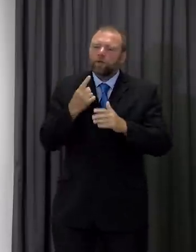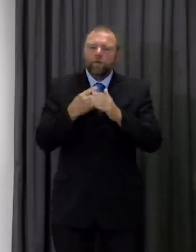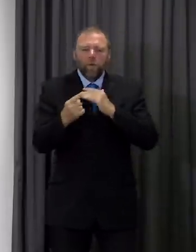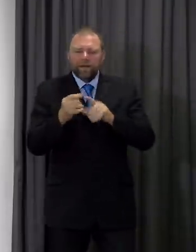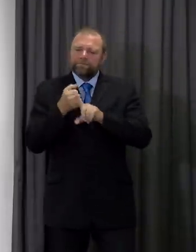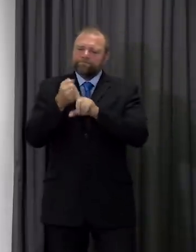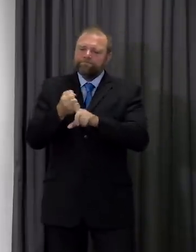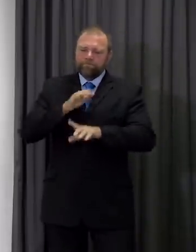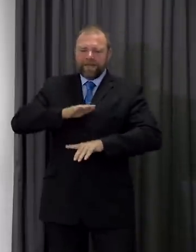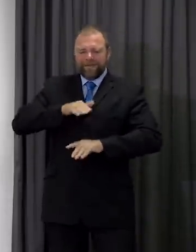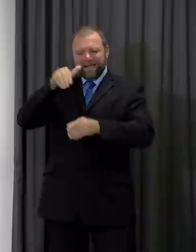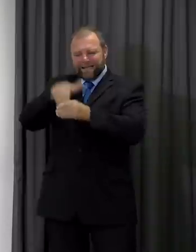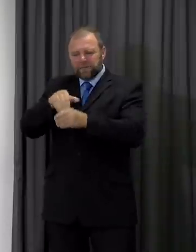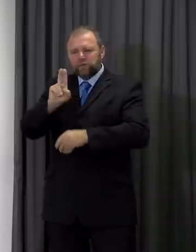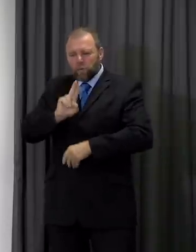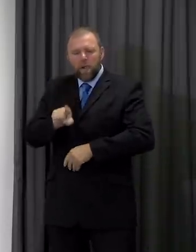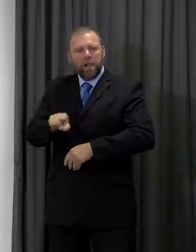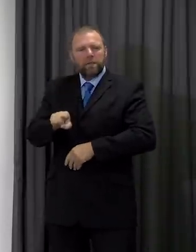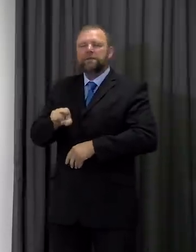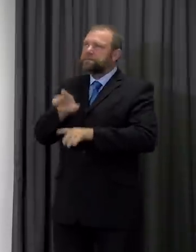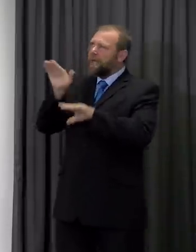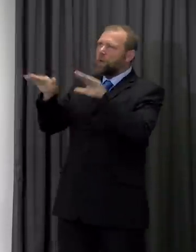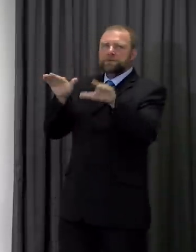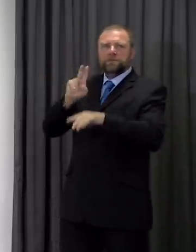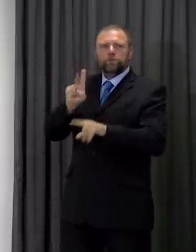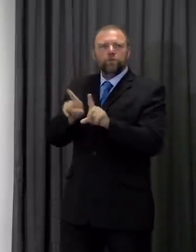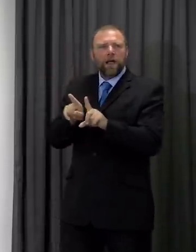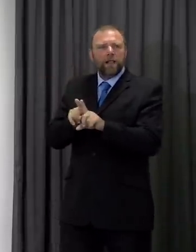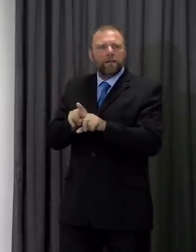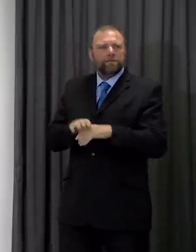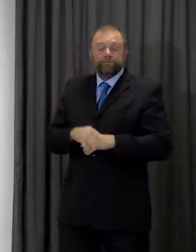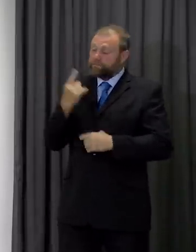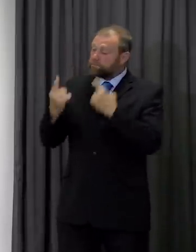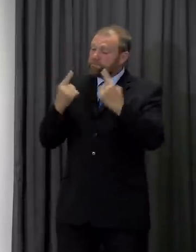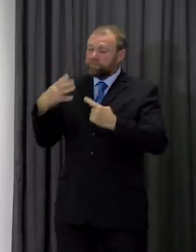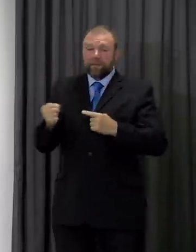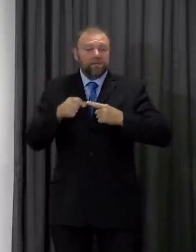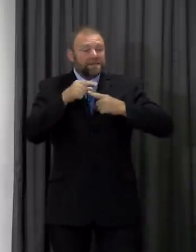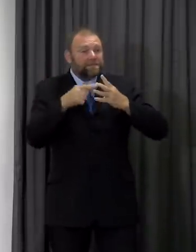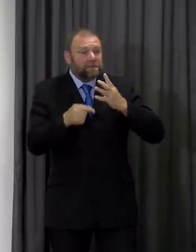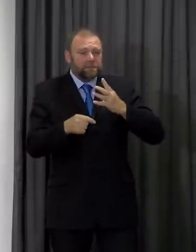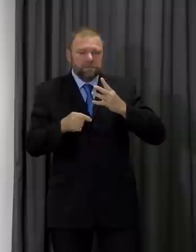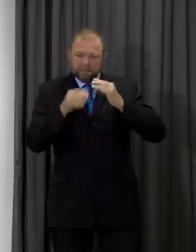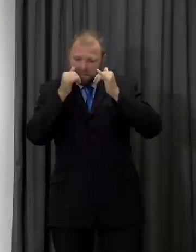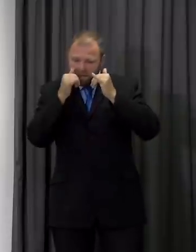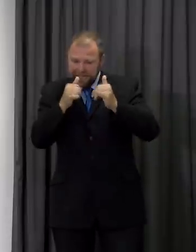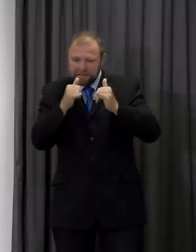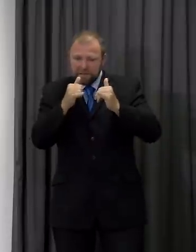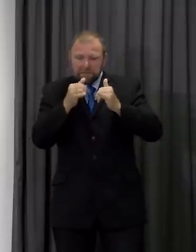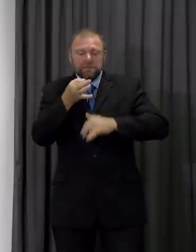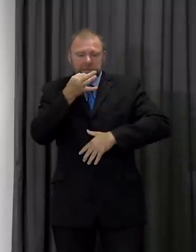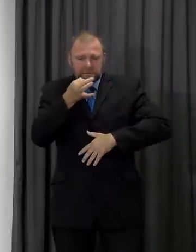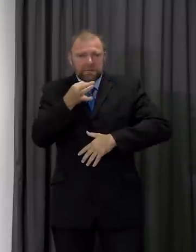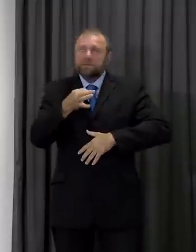the school but outside school as well if you've got symptoms get yourself a test be honest with contact tracers